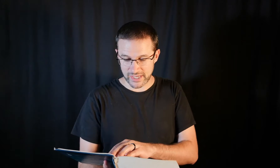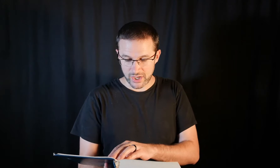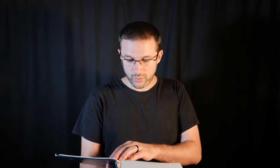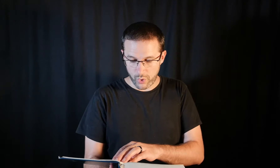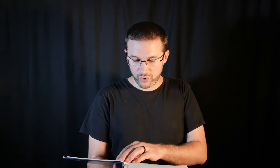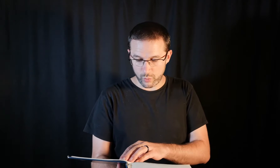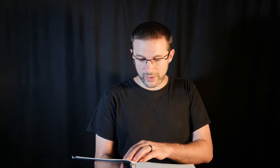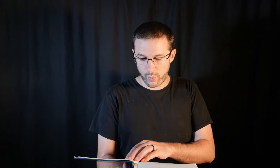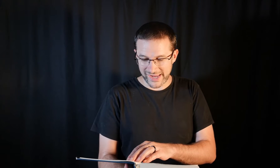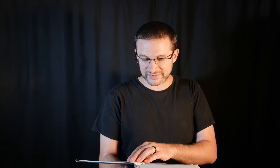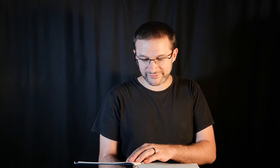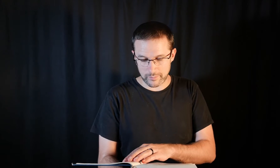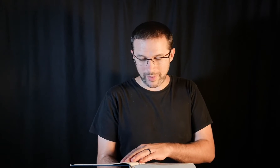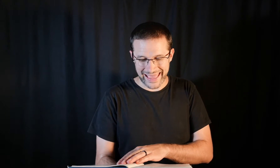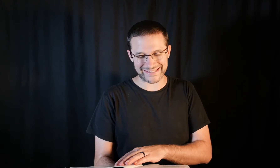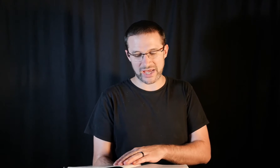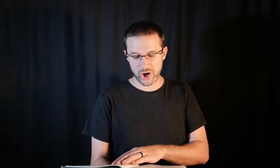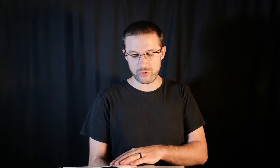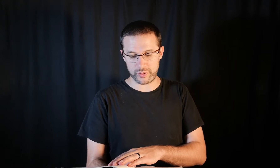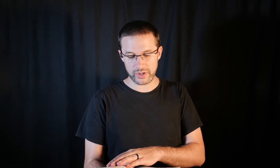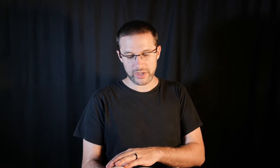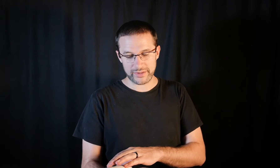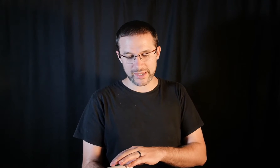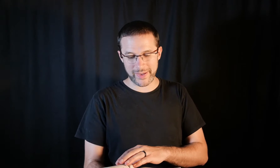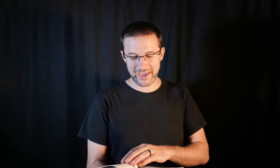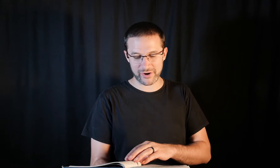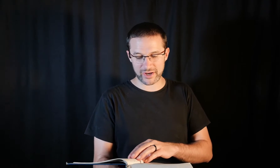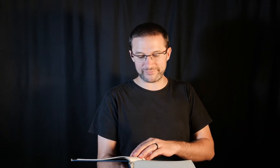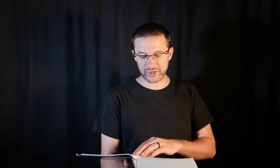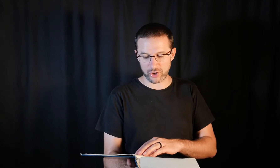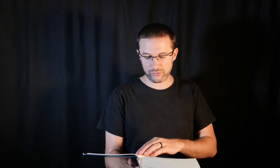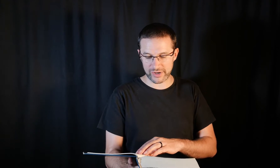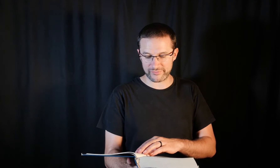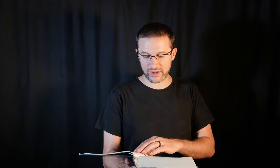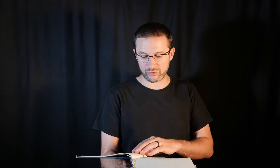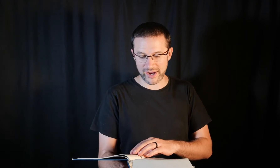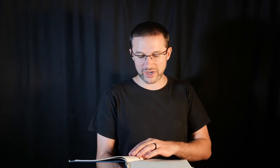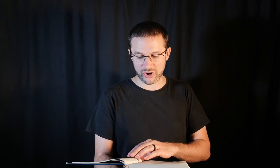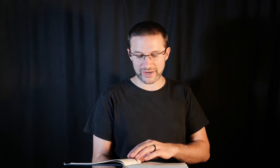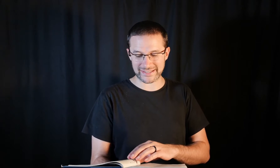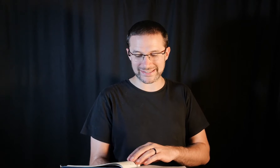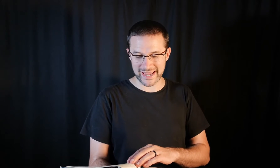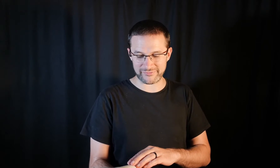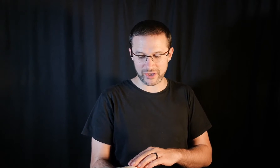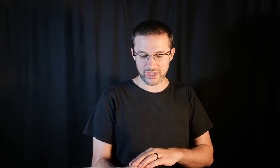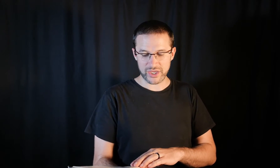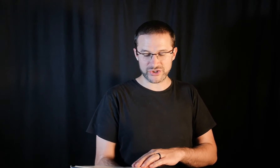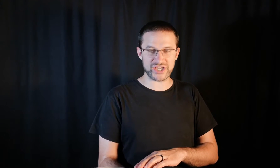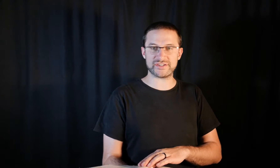while we wait for the blessed hope the appearing of the glory of our great God and Saviour Jesus